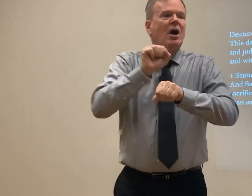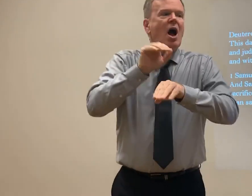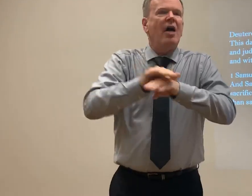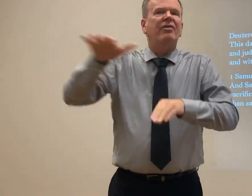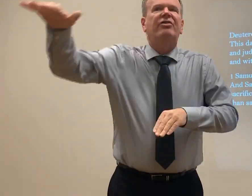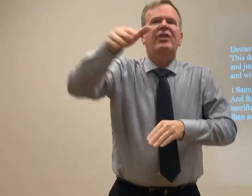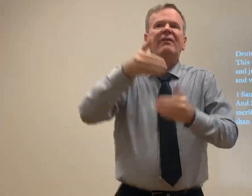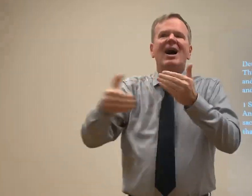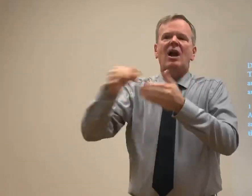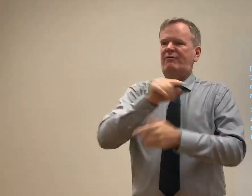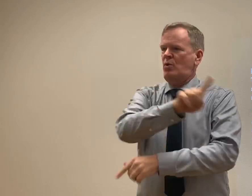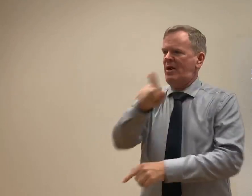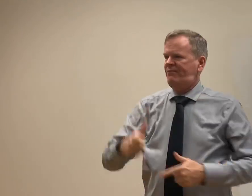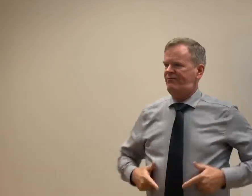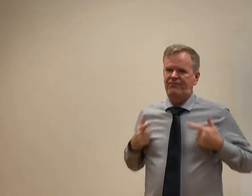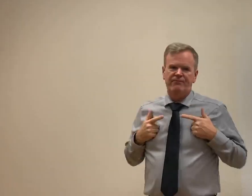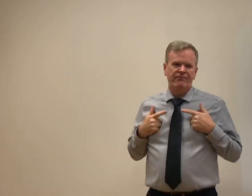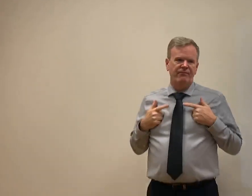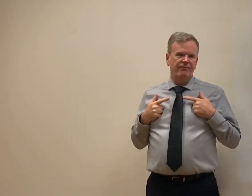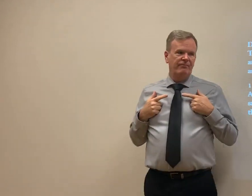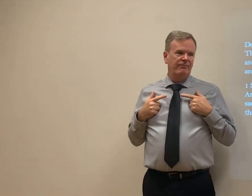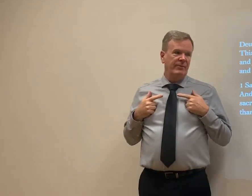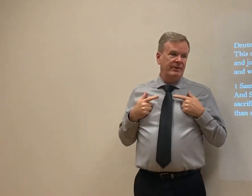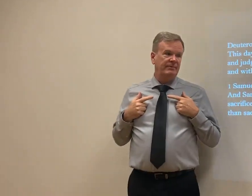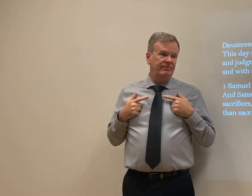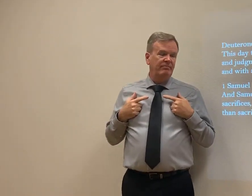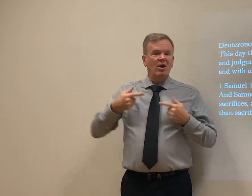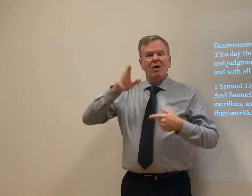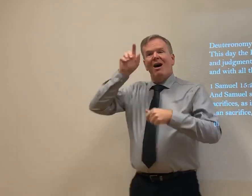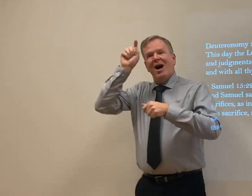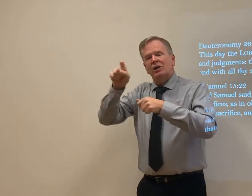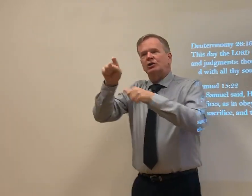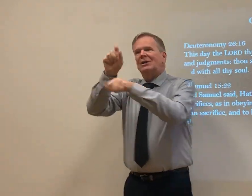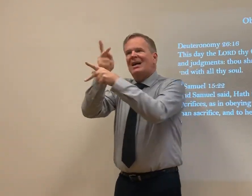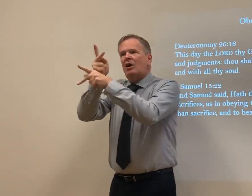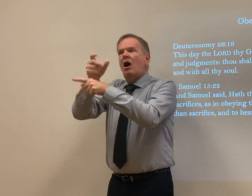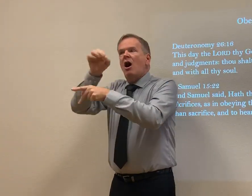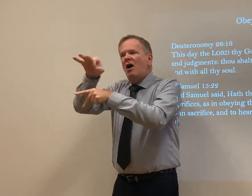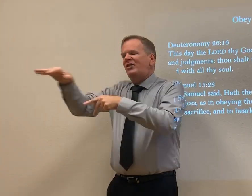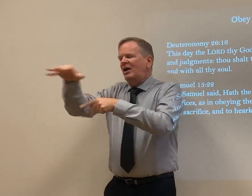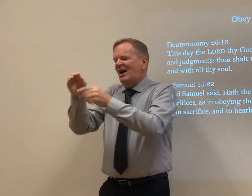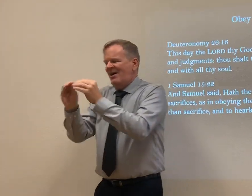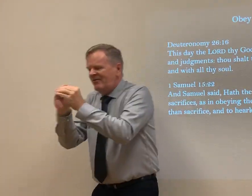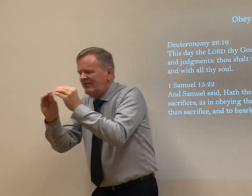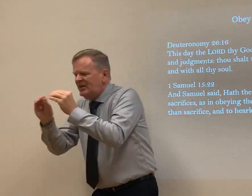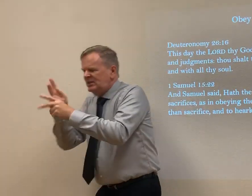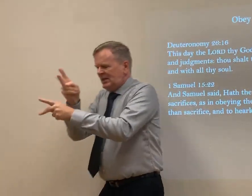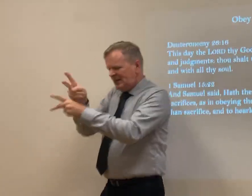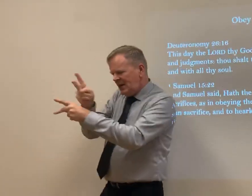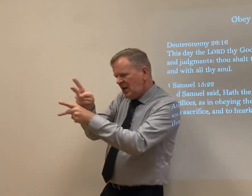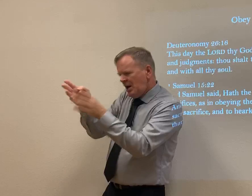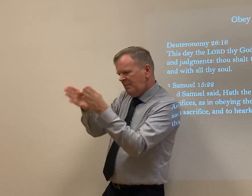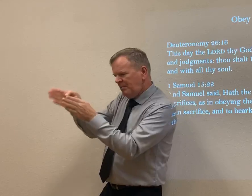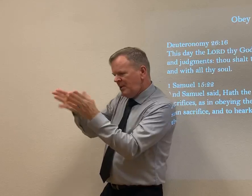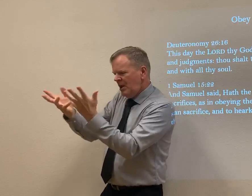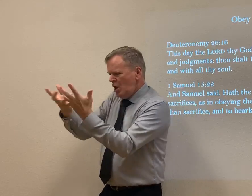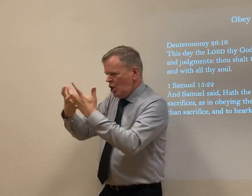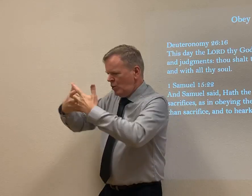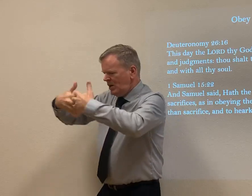What that shows is God was not working. God was not finished working out the situation ahead of your arrival. God is working things out before you